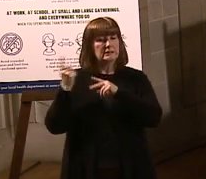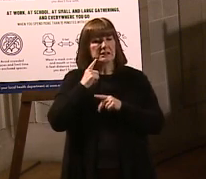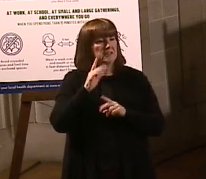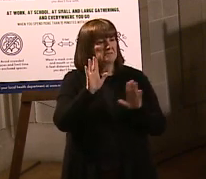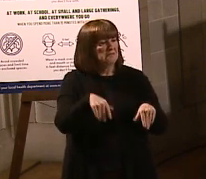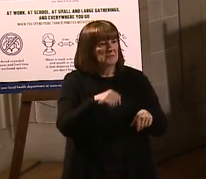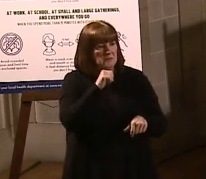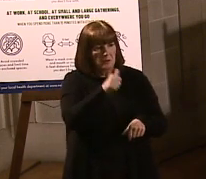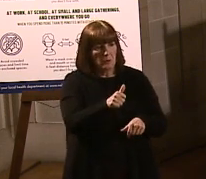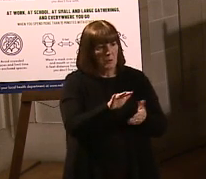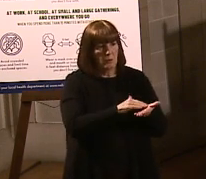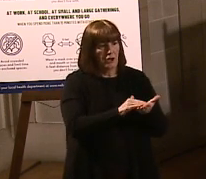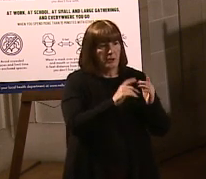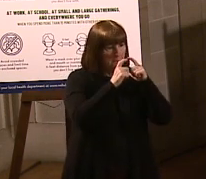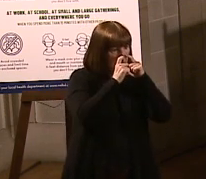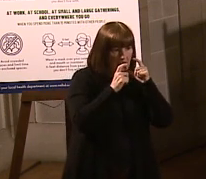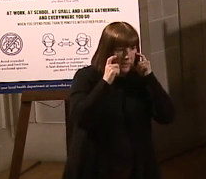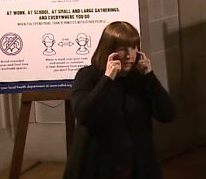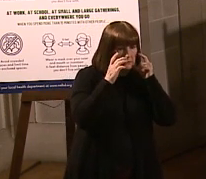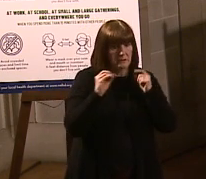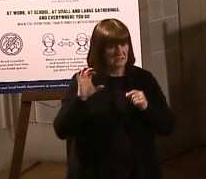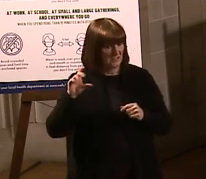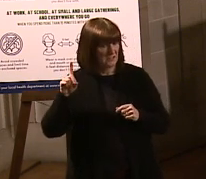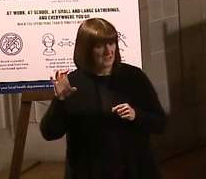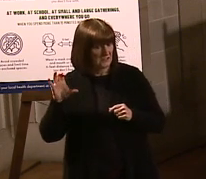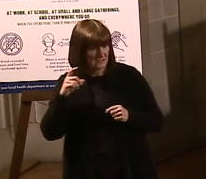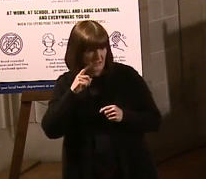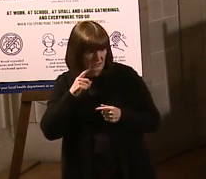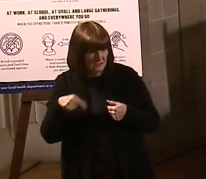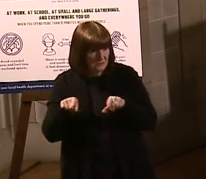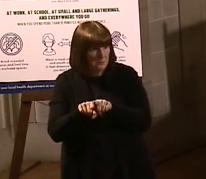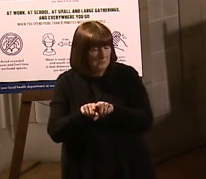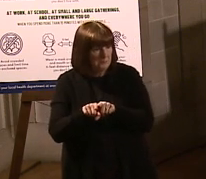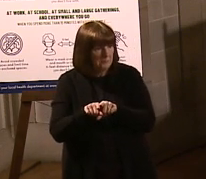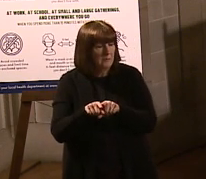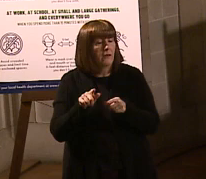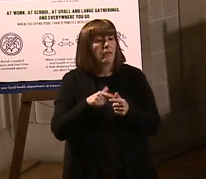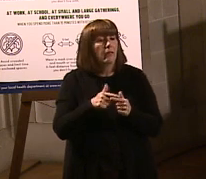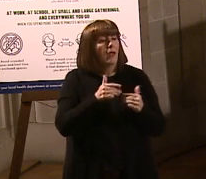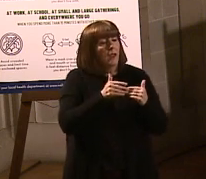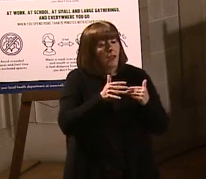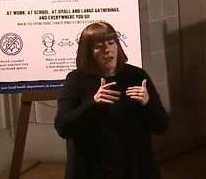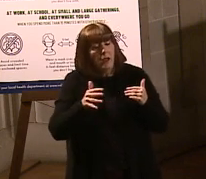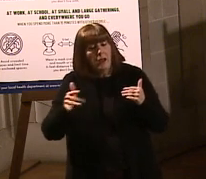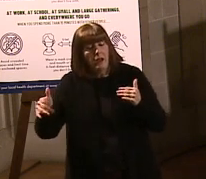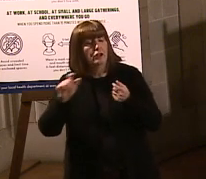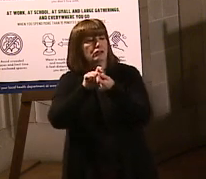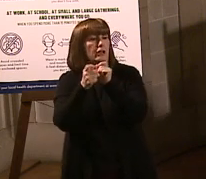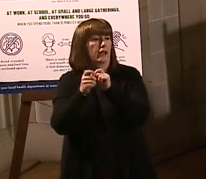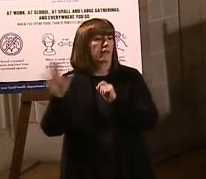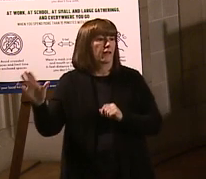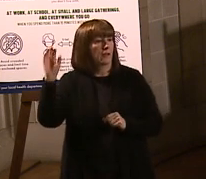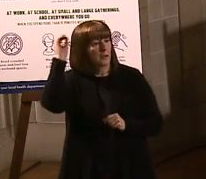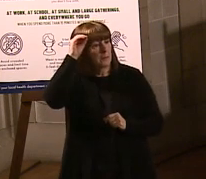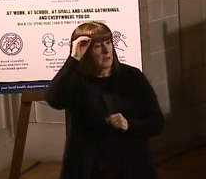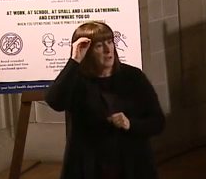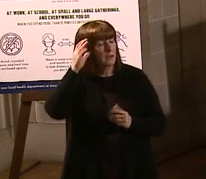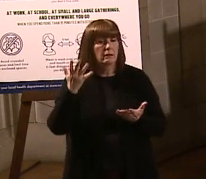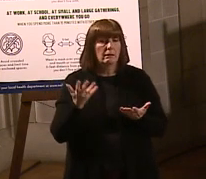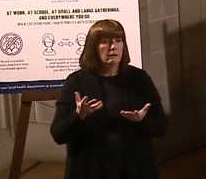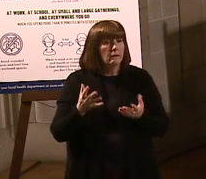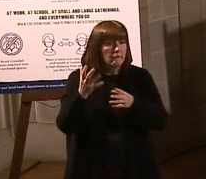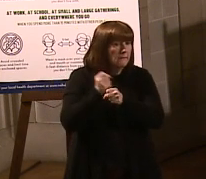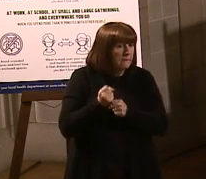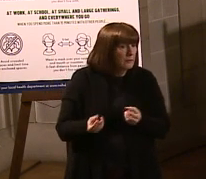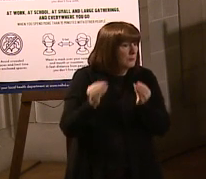that was also the CDC said don't wear masks originally. And then they, again, changed their position either because they had additional data